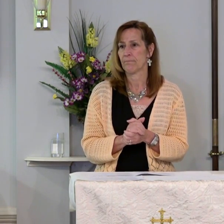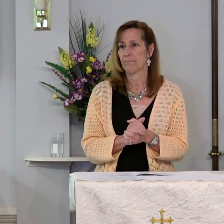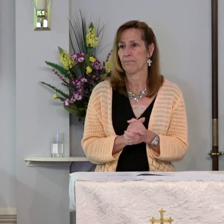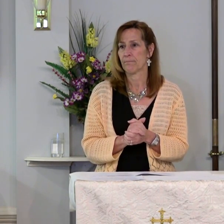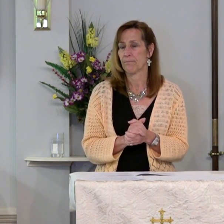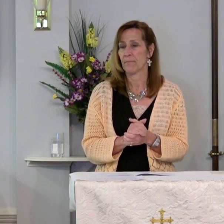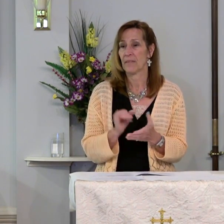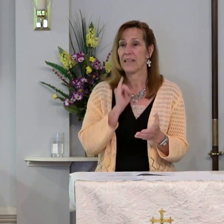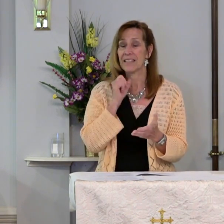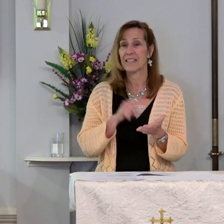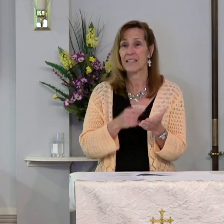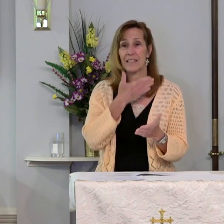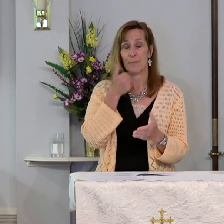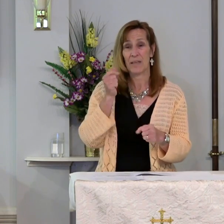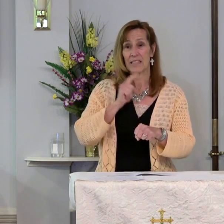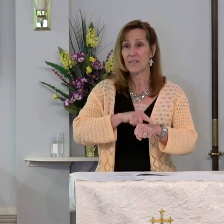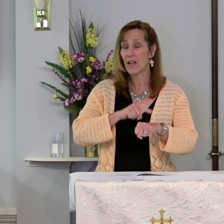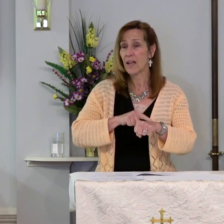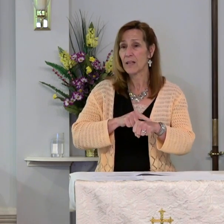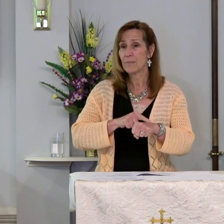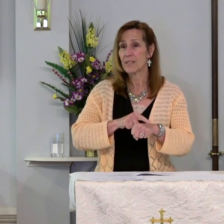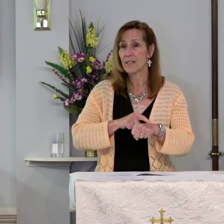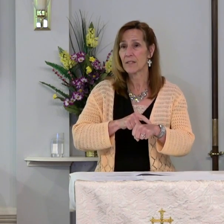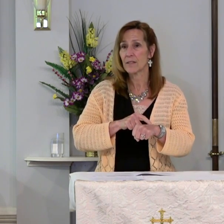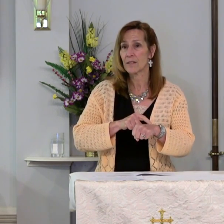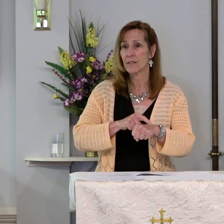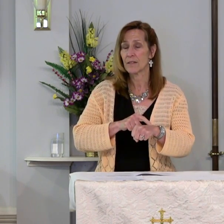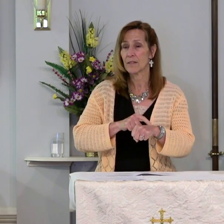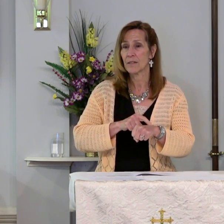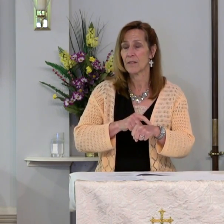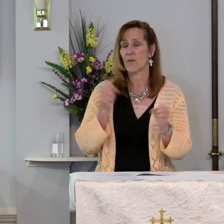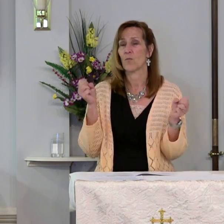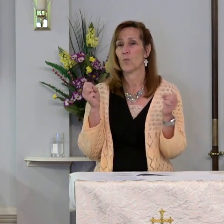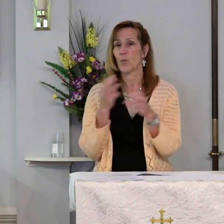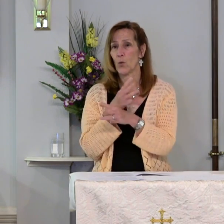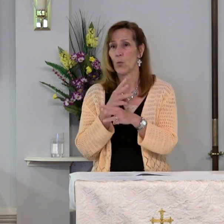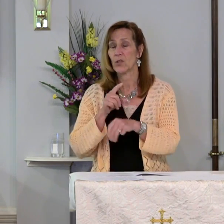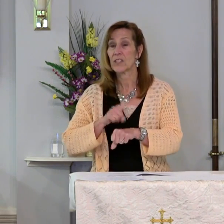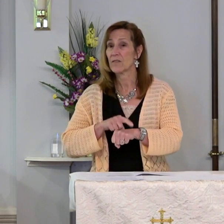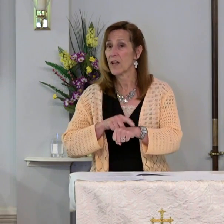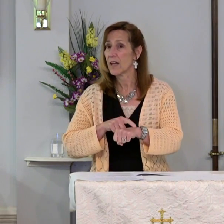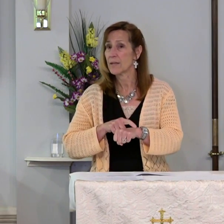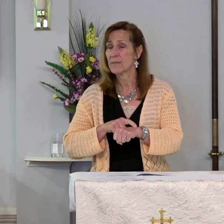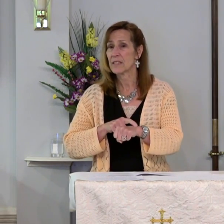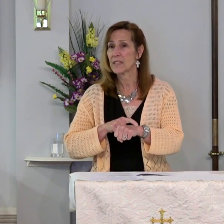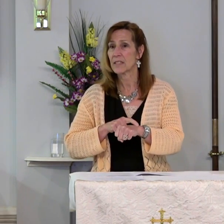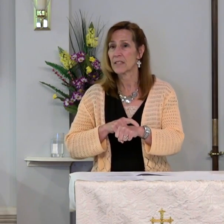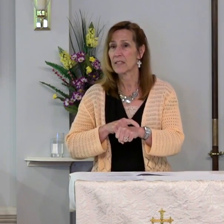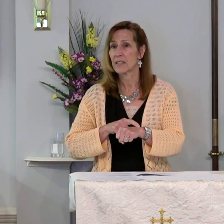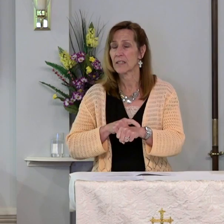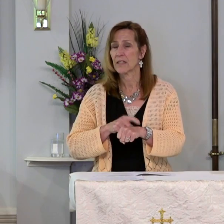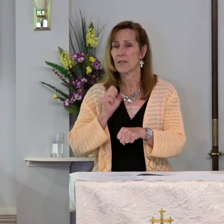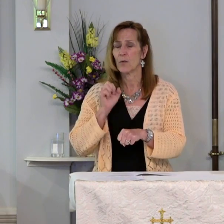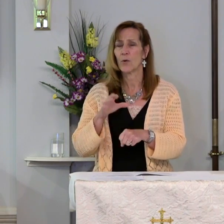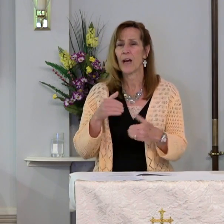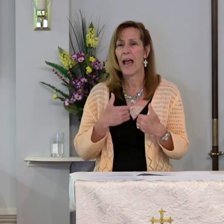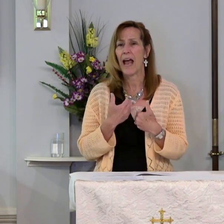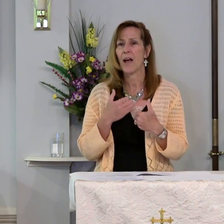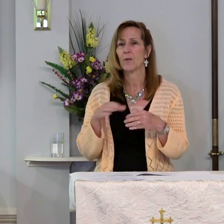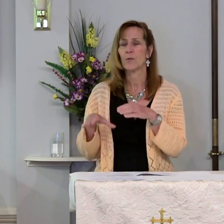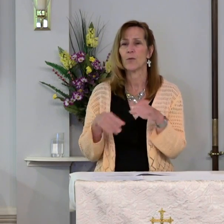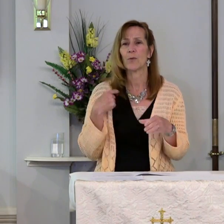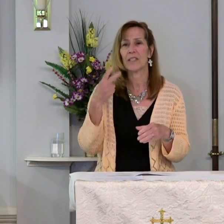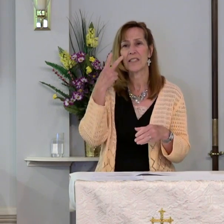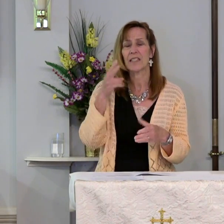Is this the best of times? The worst of times? Or how do